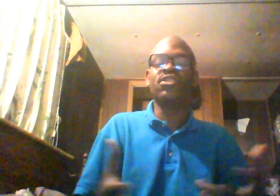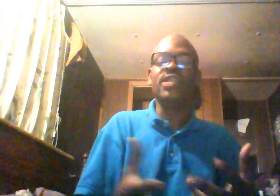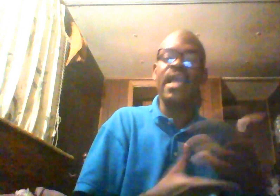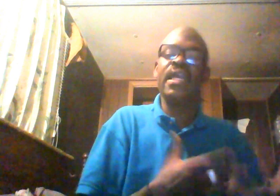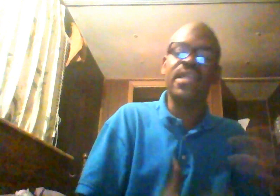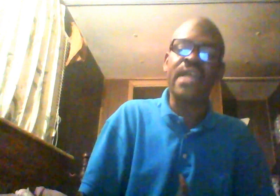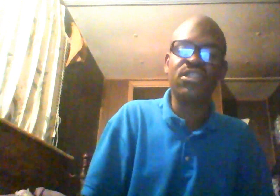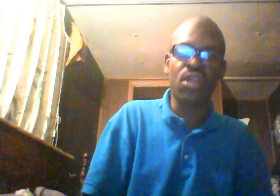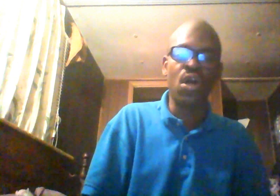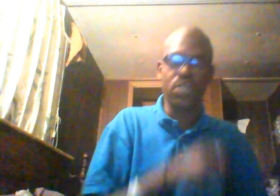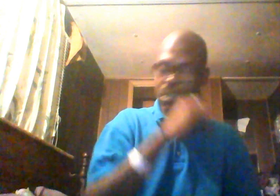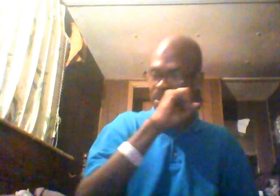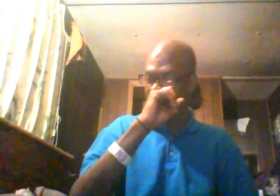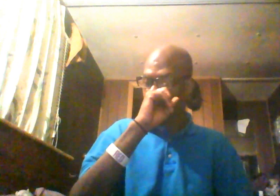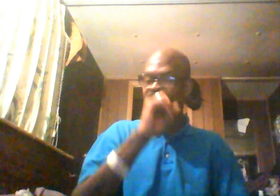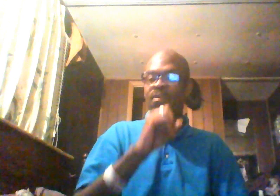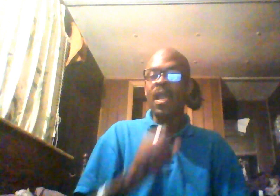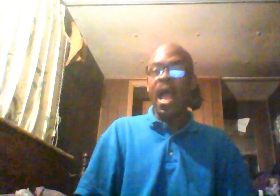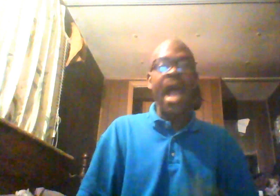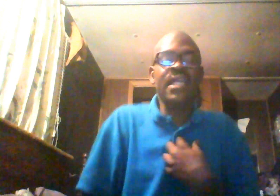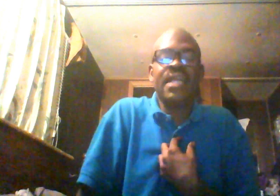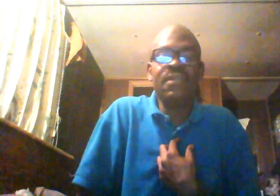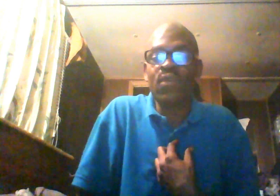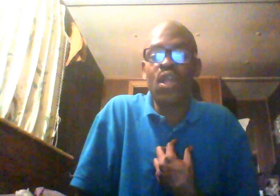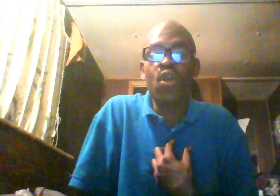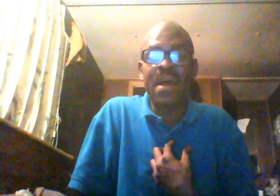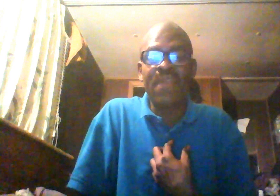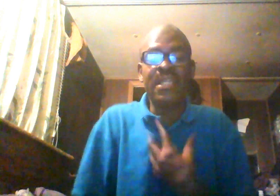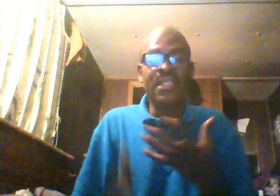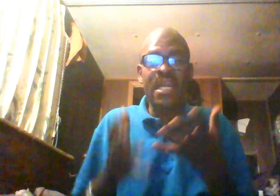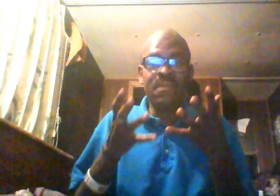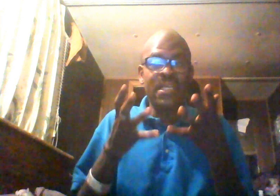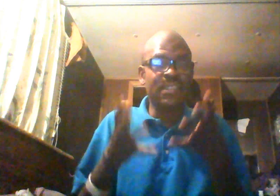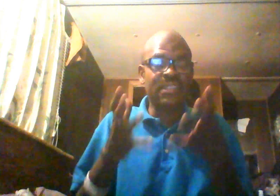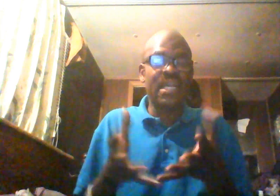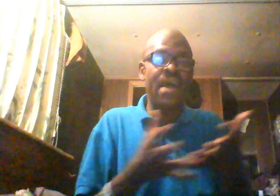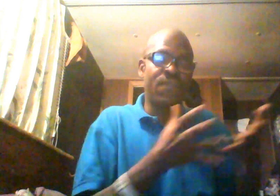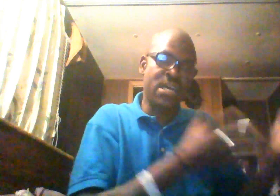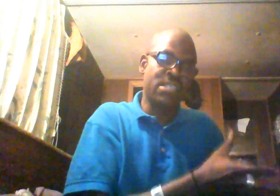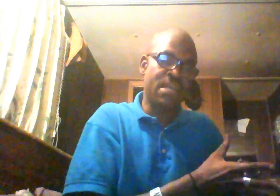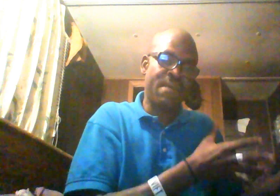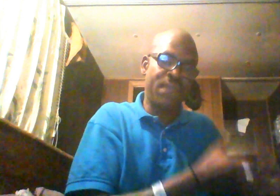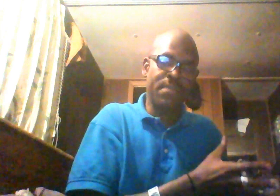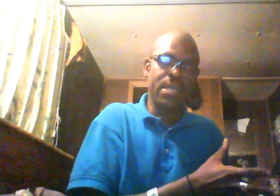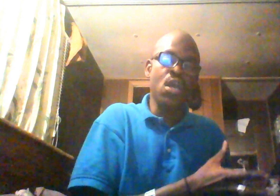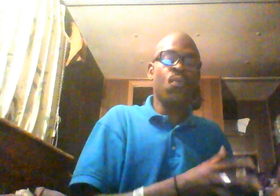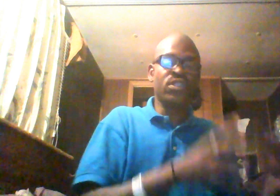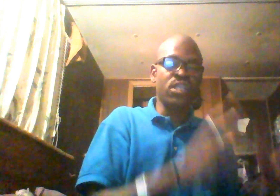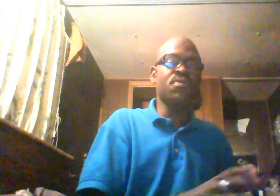that aided that shit alone. You know what I mean? I hadn't even really heard about that. needless to say, I have a cousin in my family. When she was